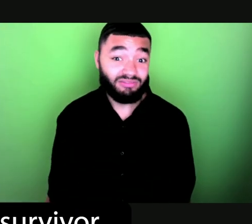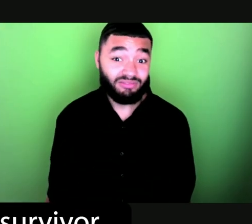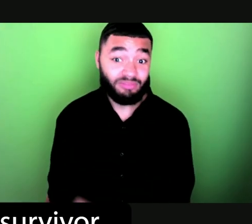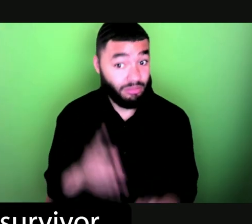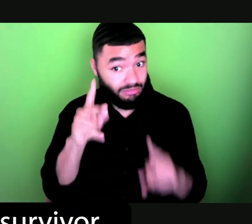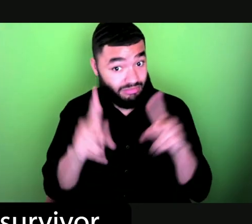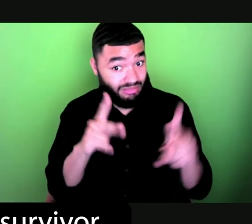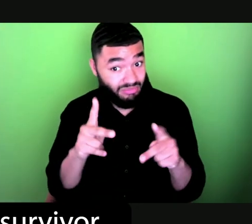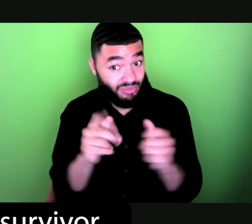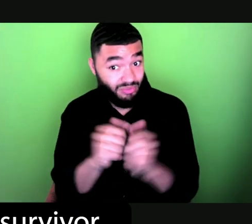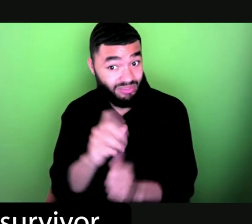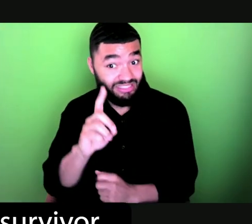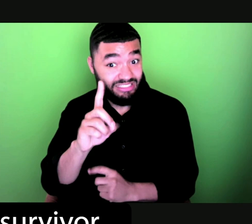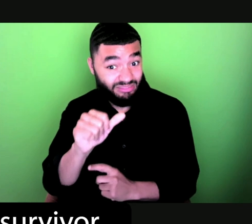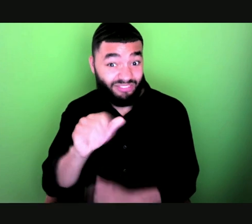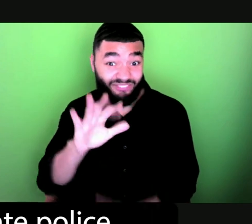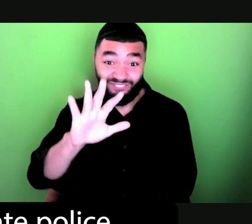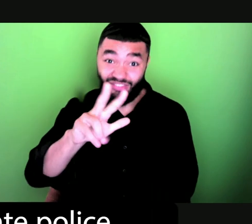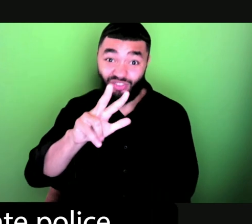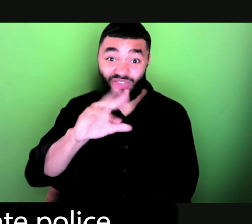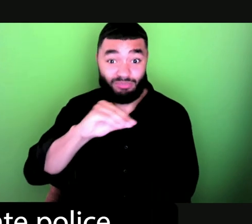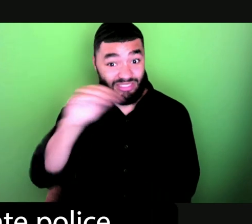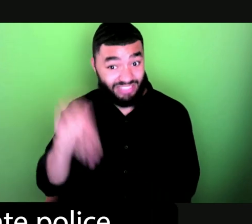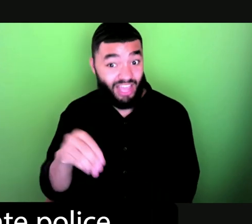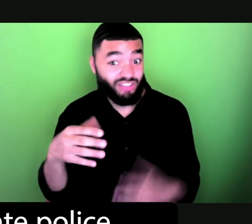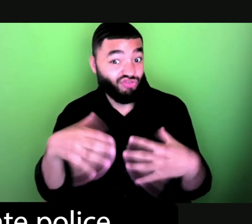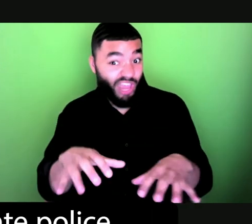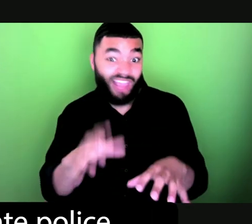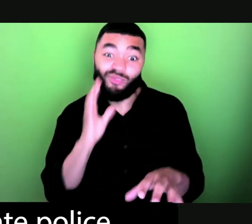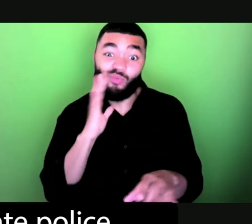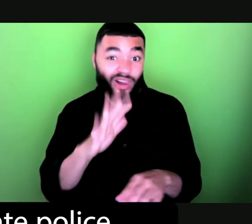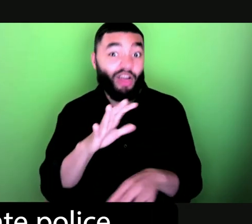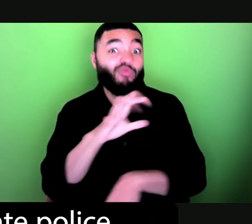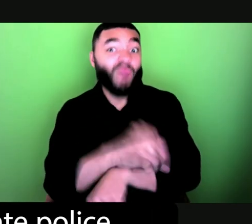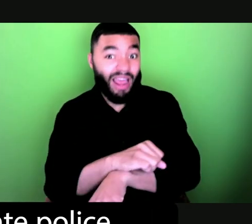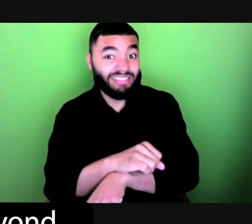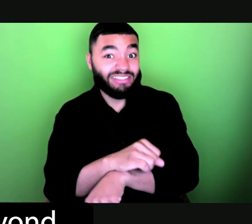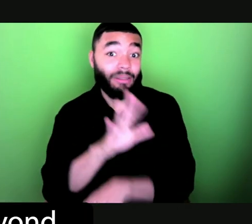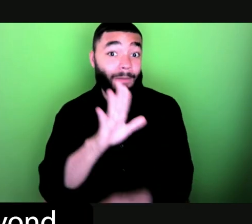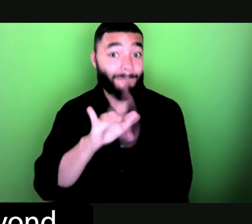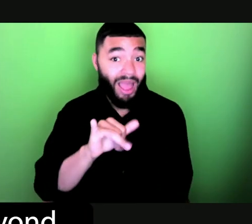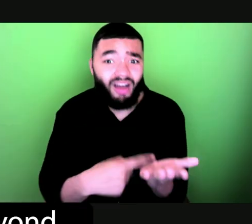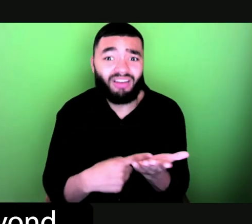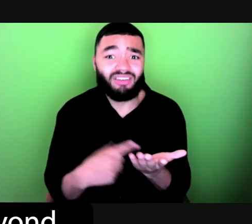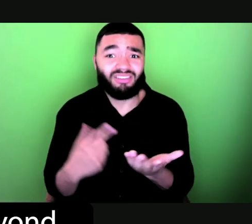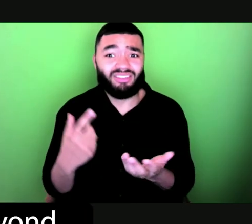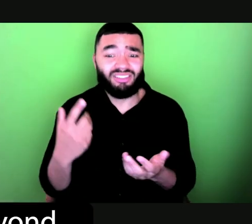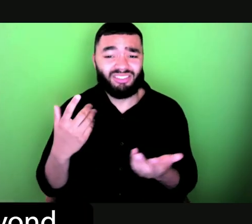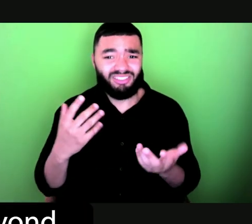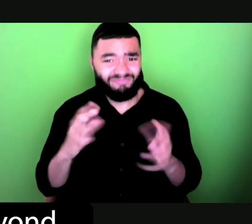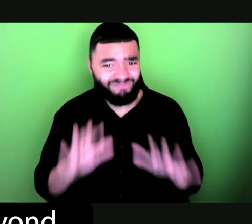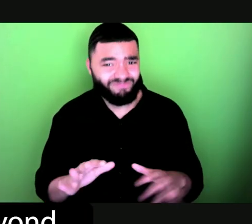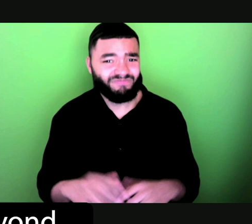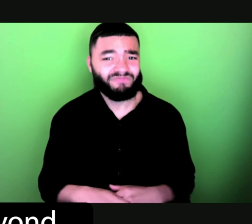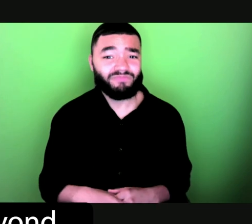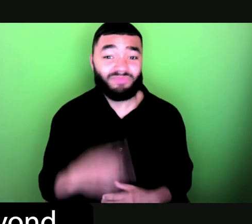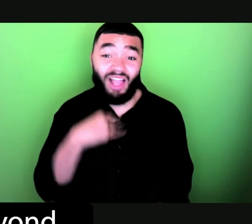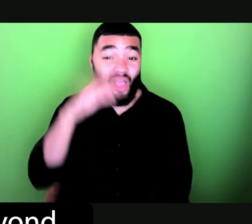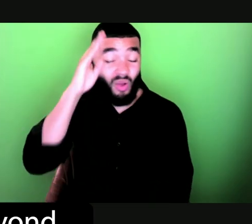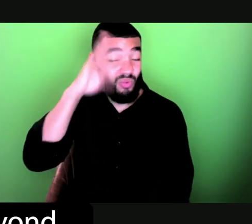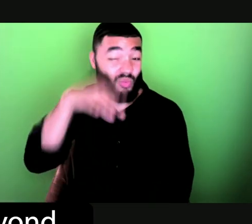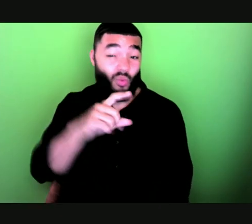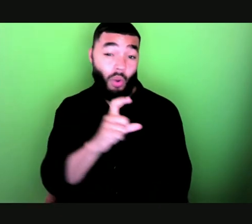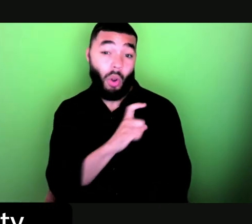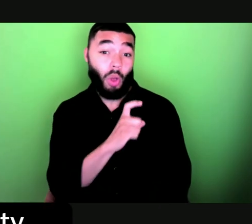of mental health institutions and an unfortunate police response to my mental health crisis. It's going beyond training police